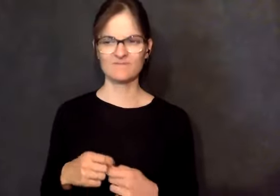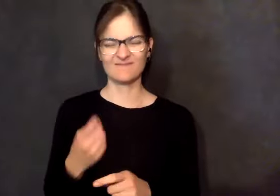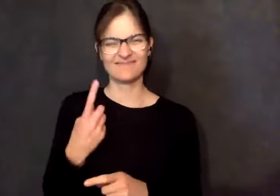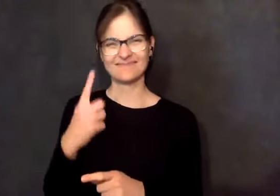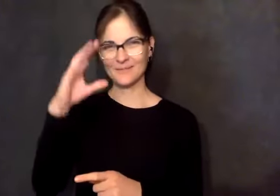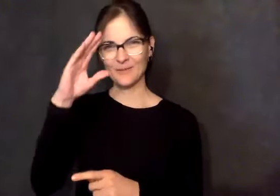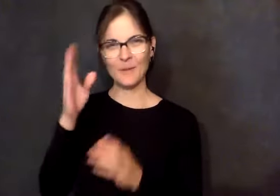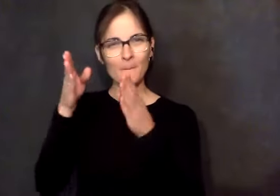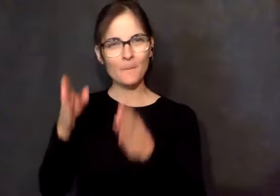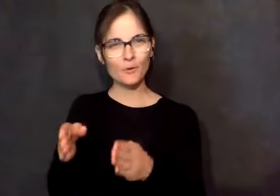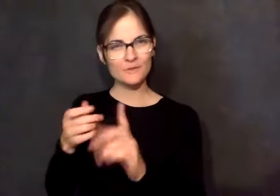And I loved that guy.